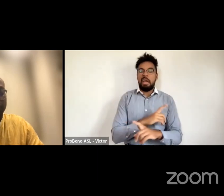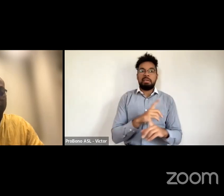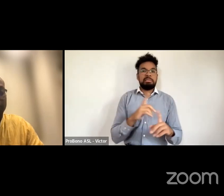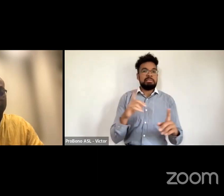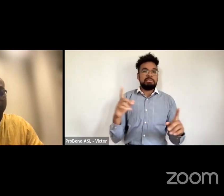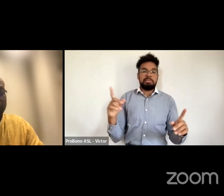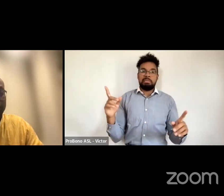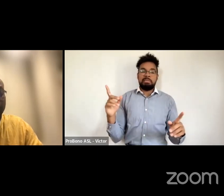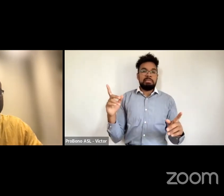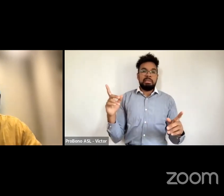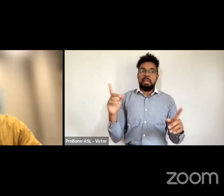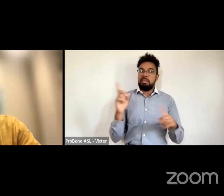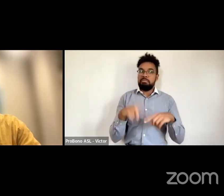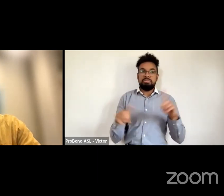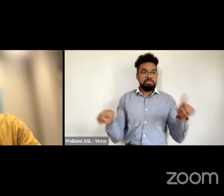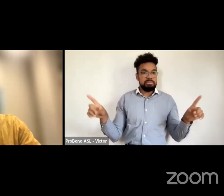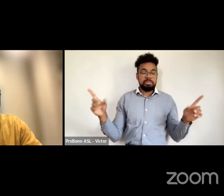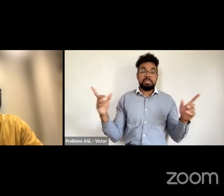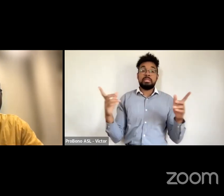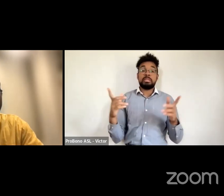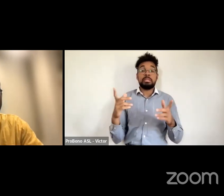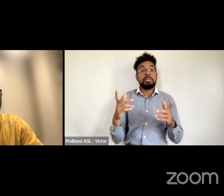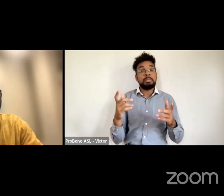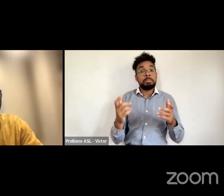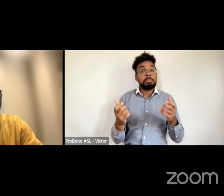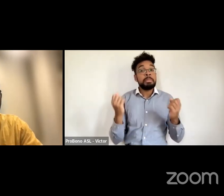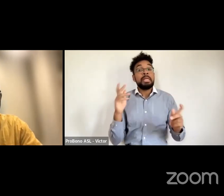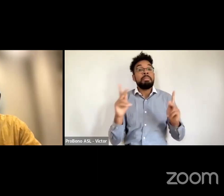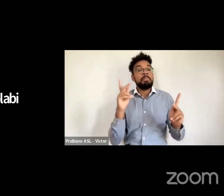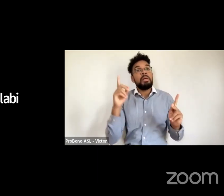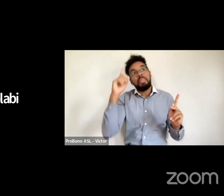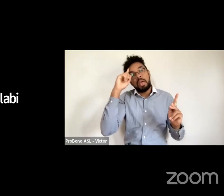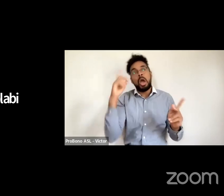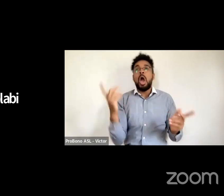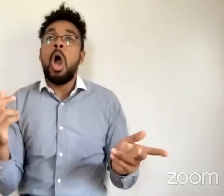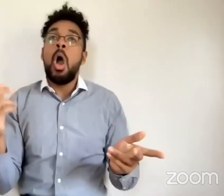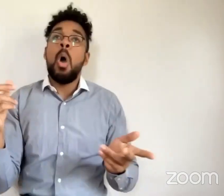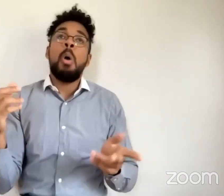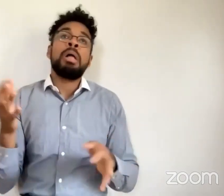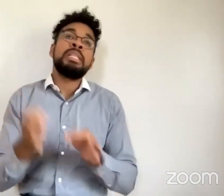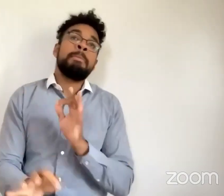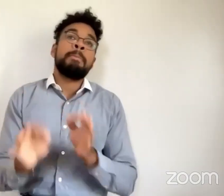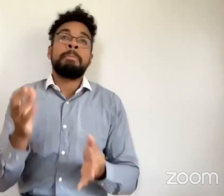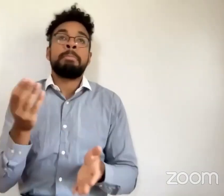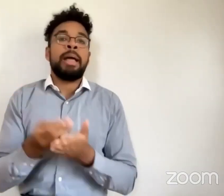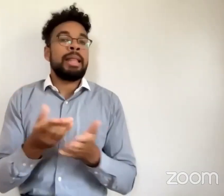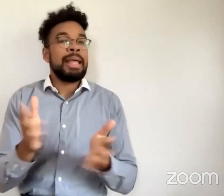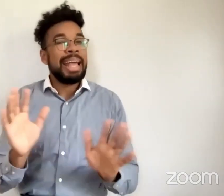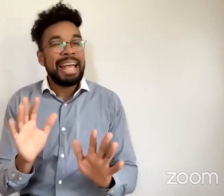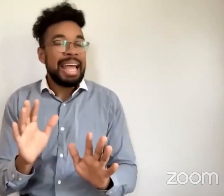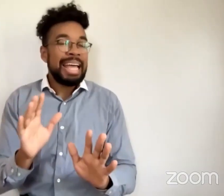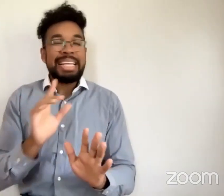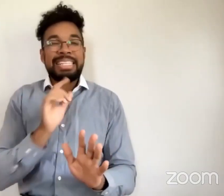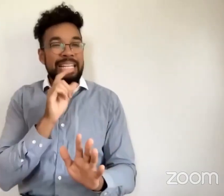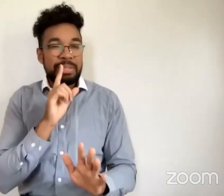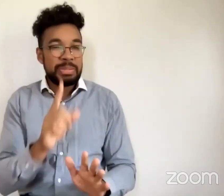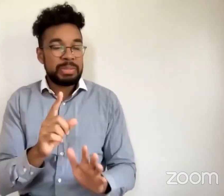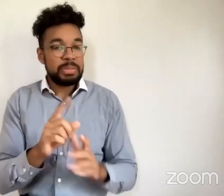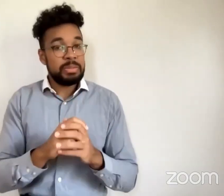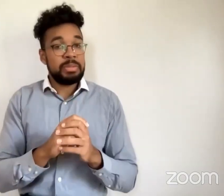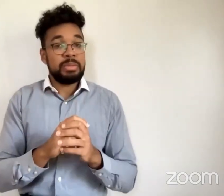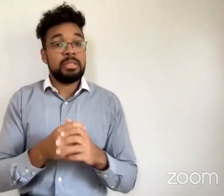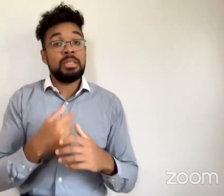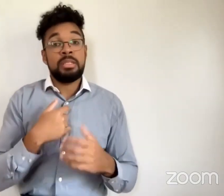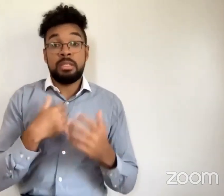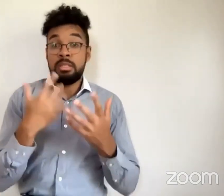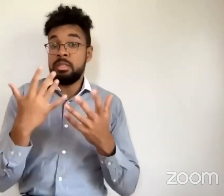raising questions that maybe people would like to uh ponder on because if i would i would just like to talk